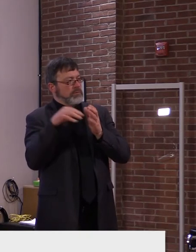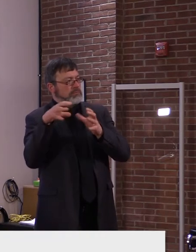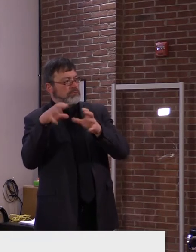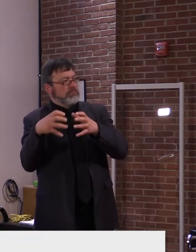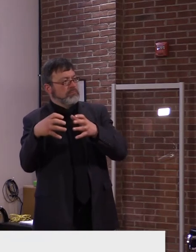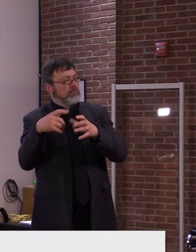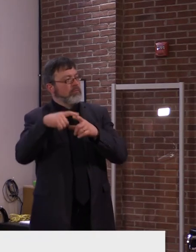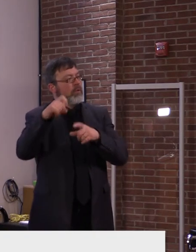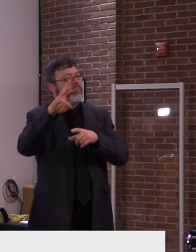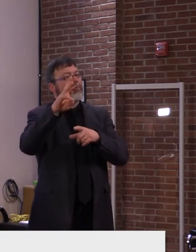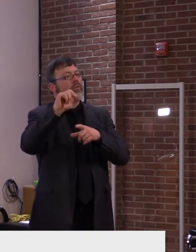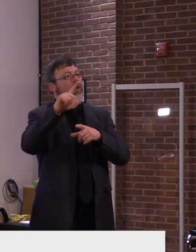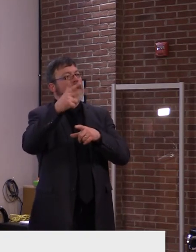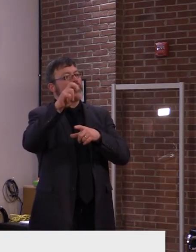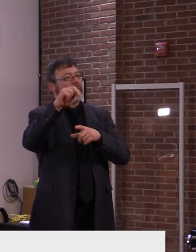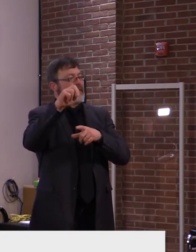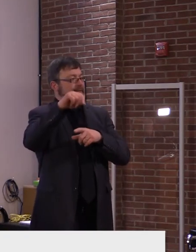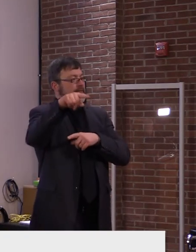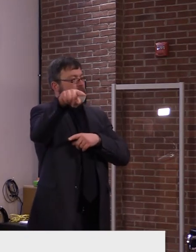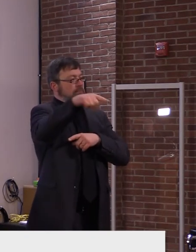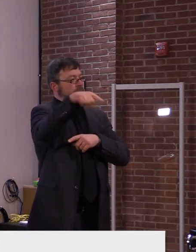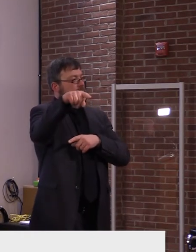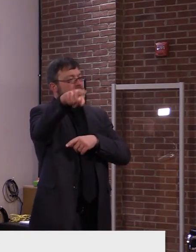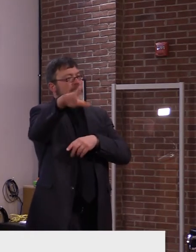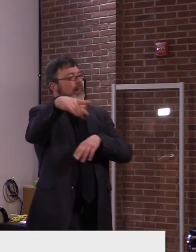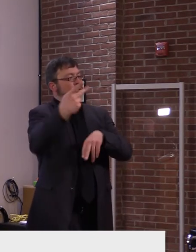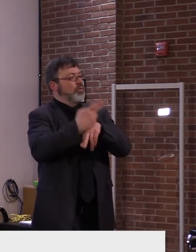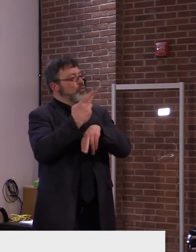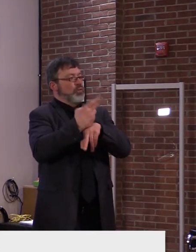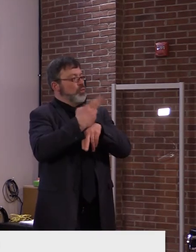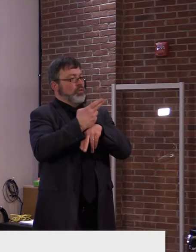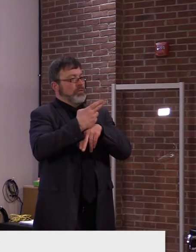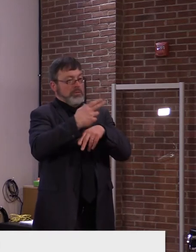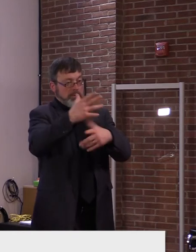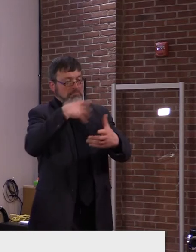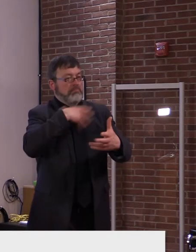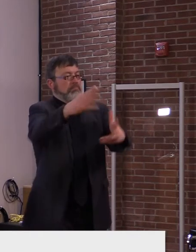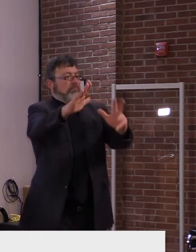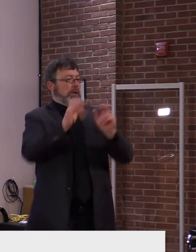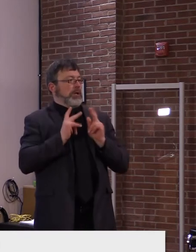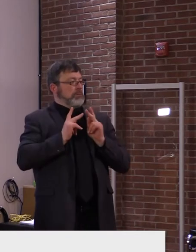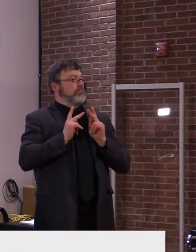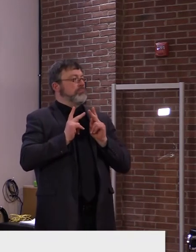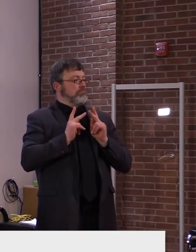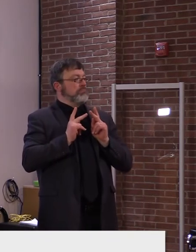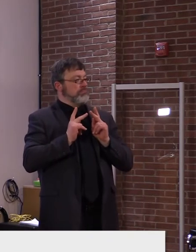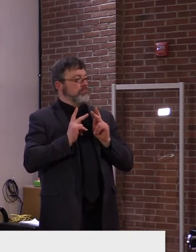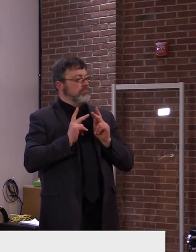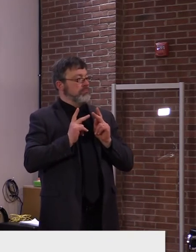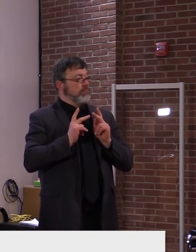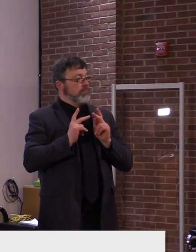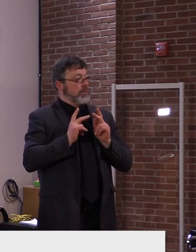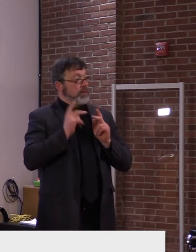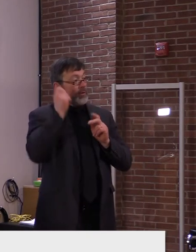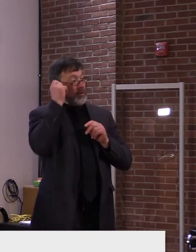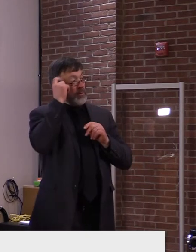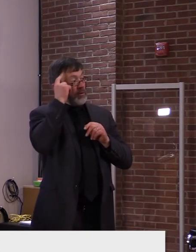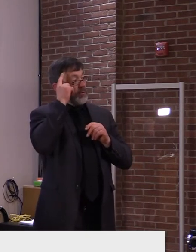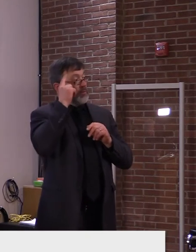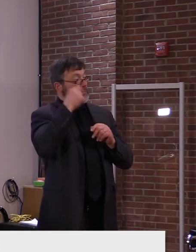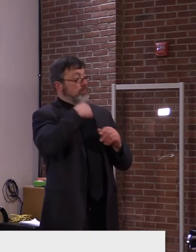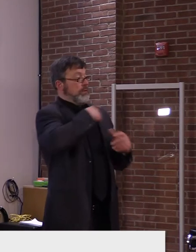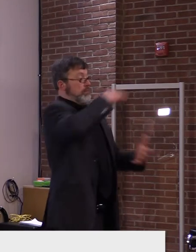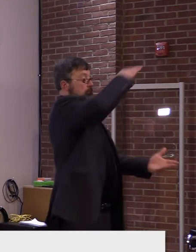Walgreens that haven't been used. As you know, we used our allocation to give them, um, portions of our